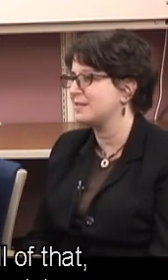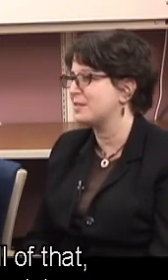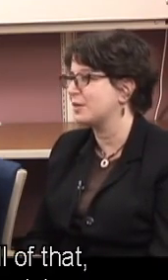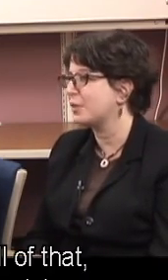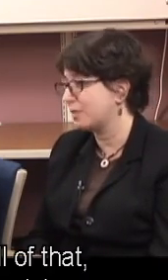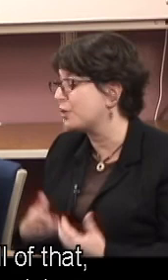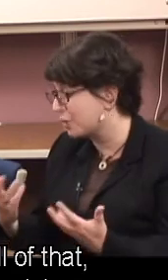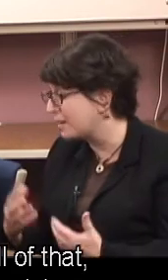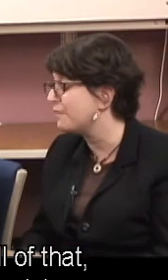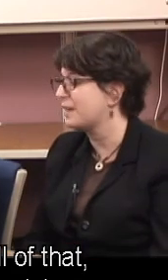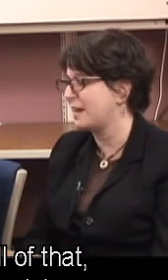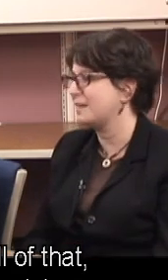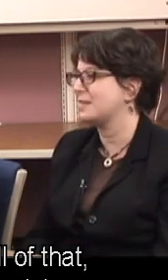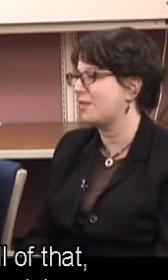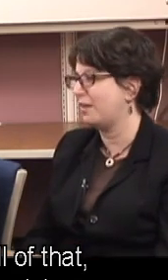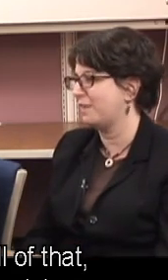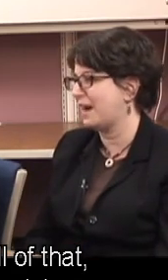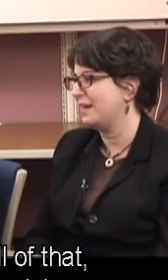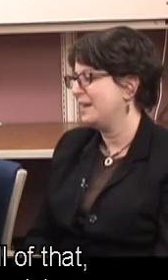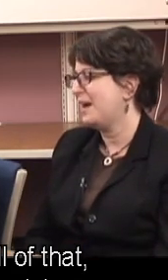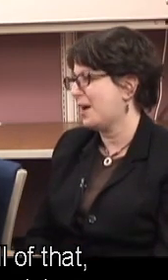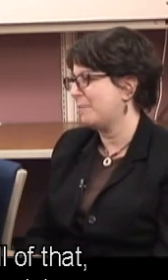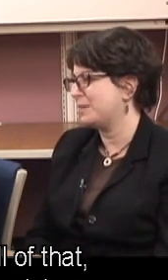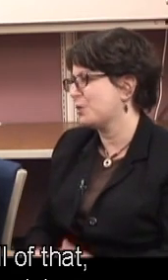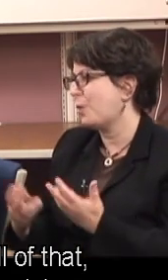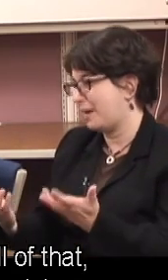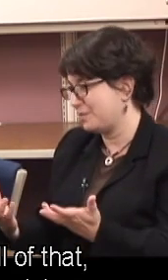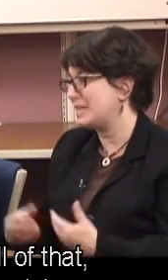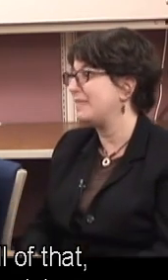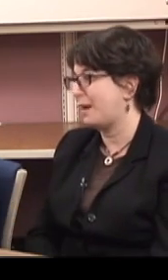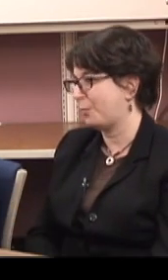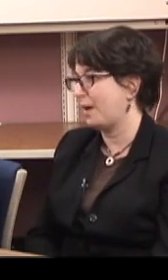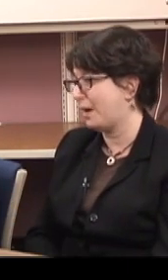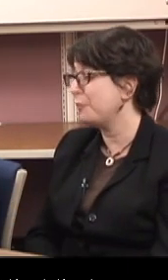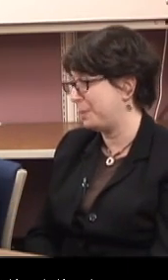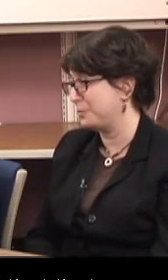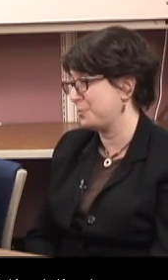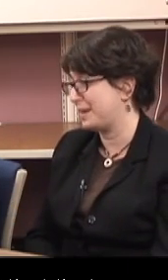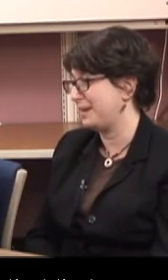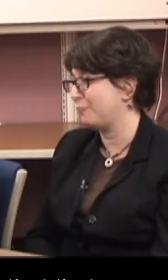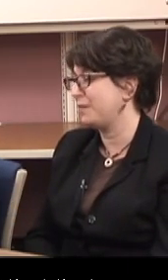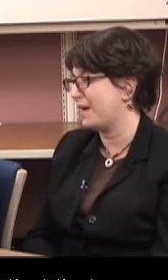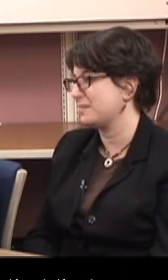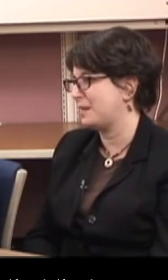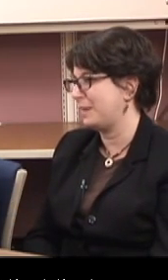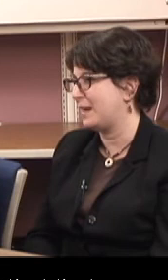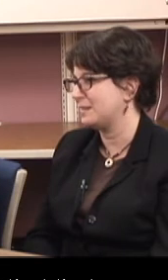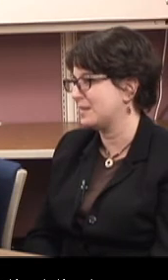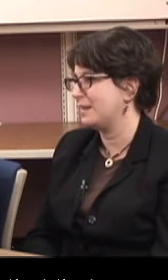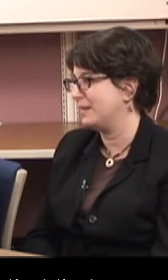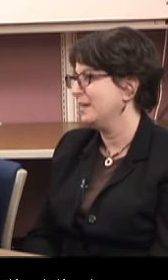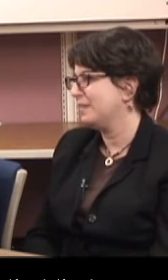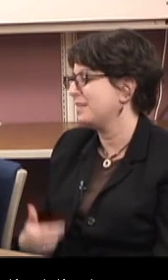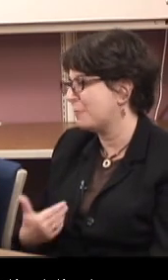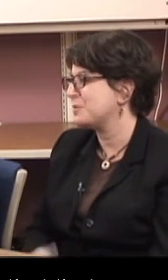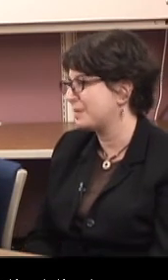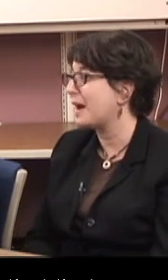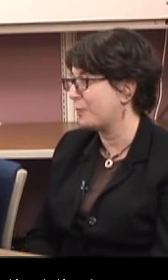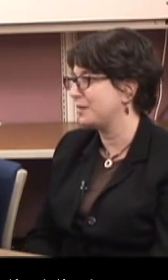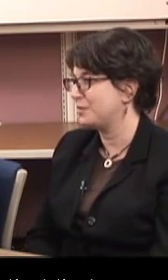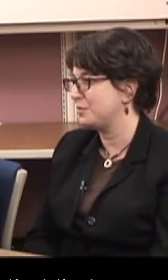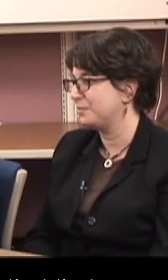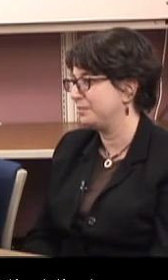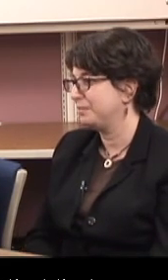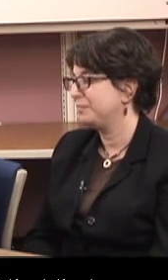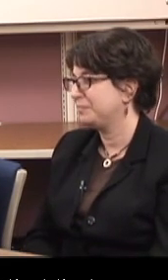and the cooking of the cakes and all of that. And so when I've seen that and other people doing it, it really fascinated me and I decided that that was